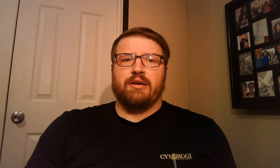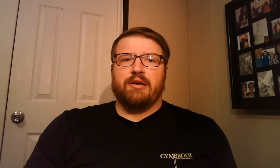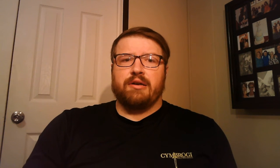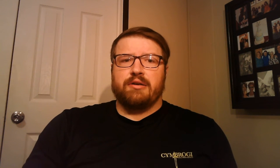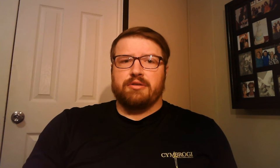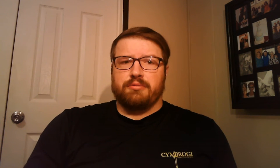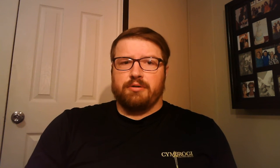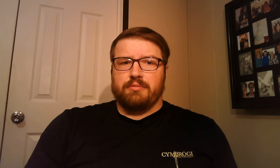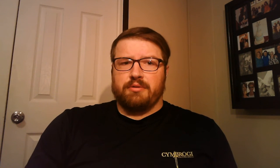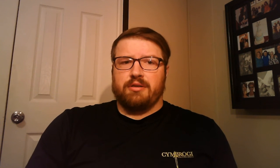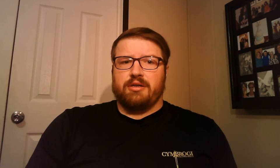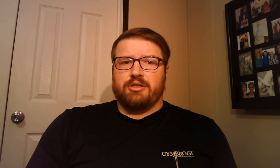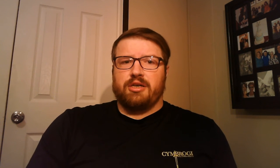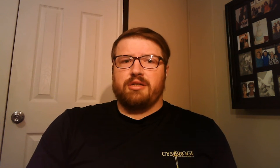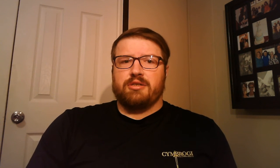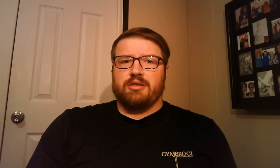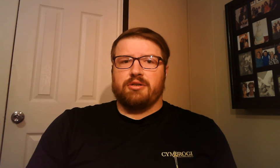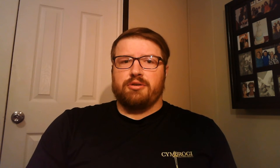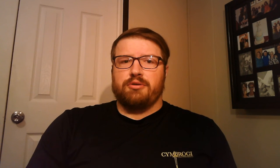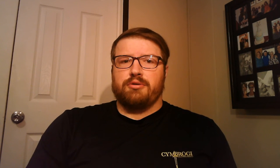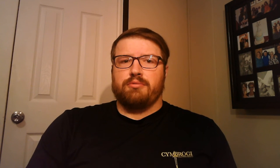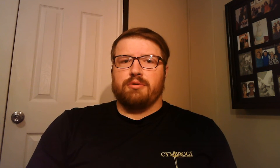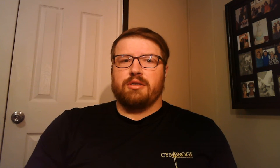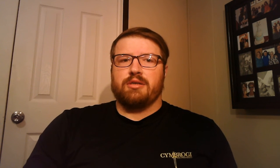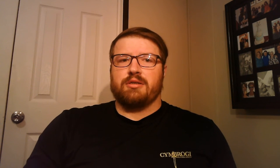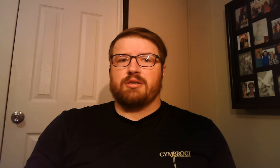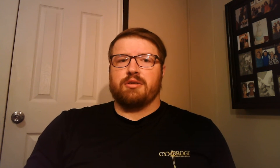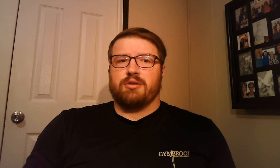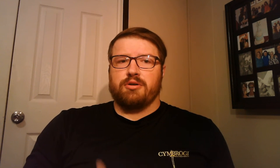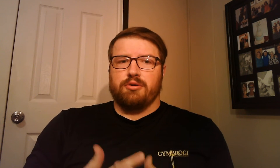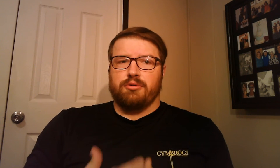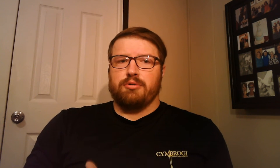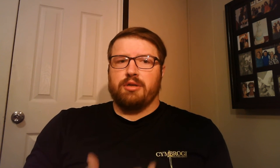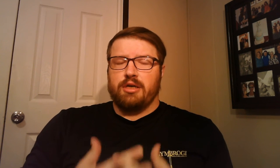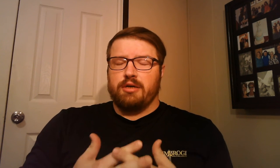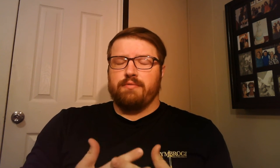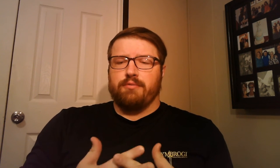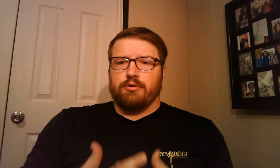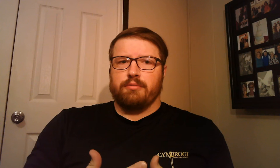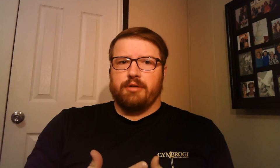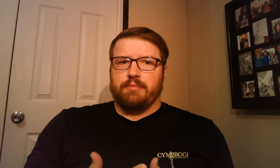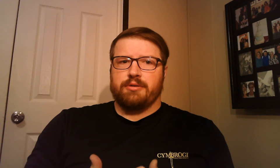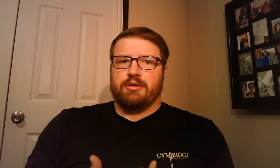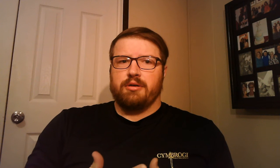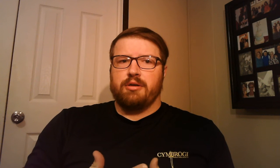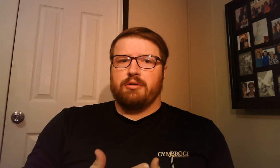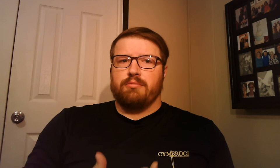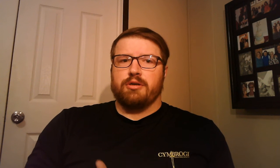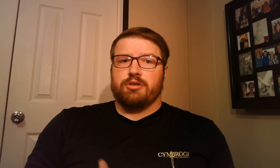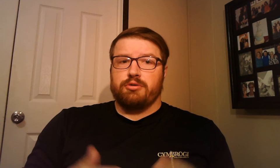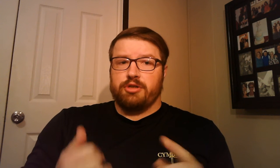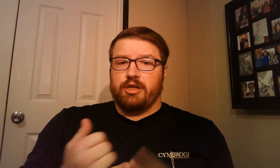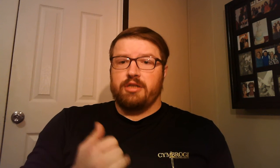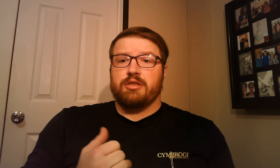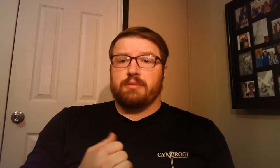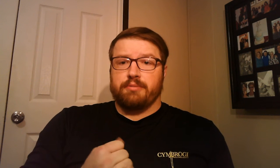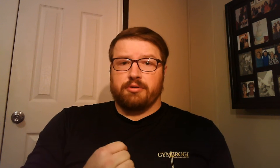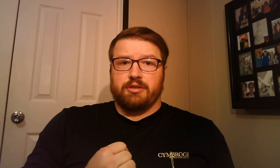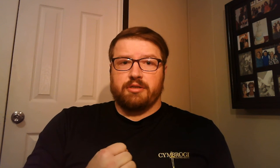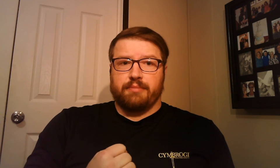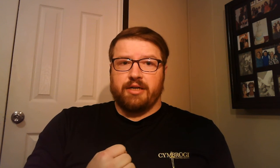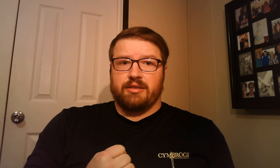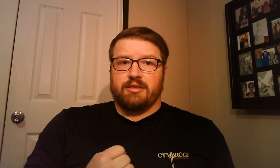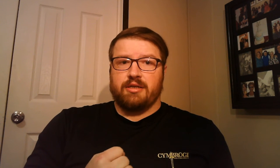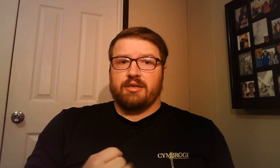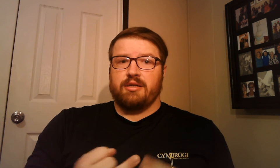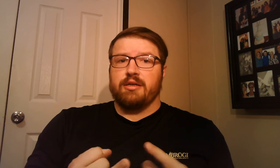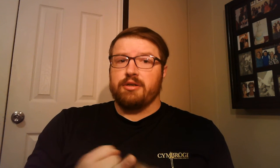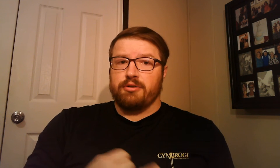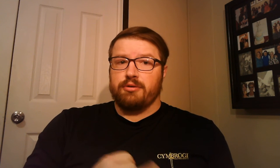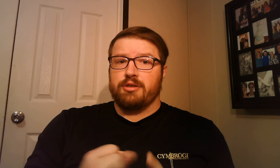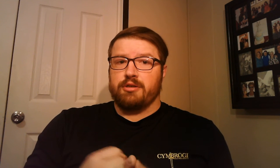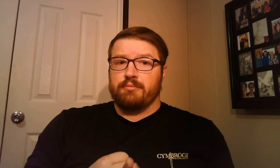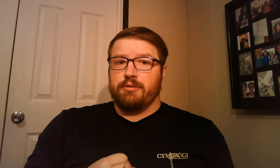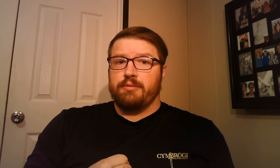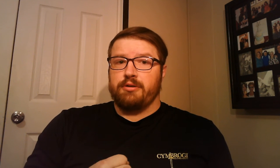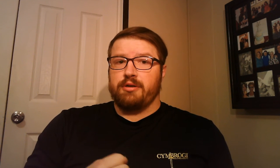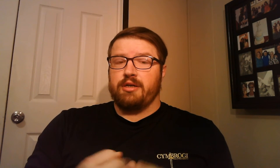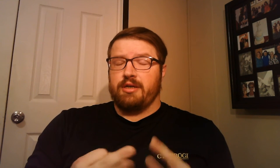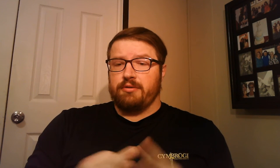So what they changed it to was the goal of warm-ups was to change the person's mindset, increase their mobility, and